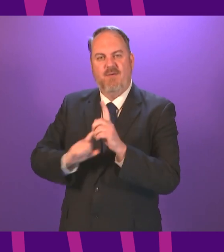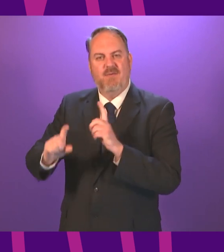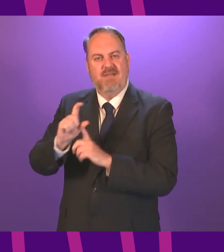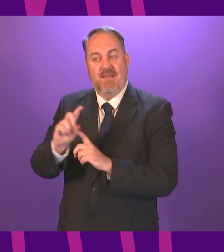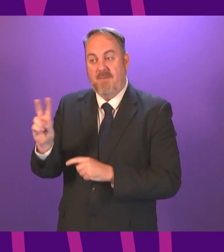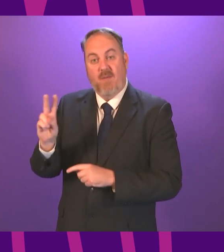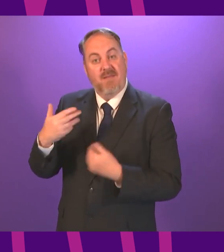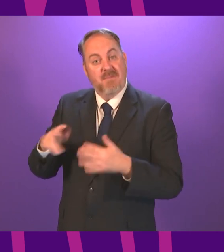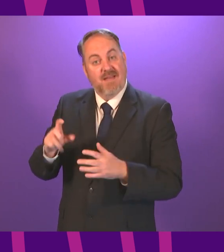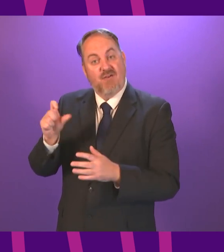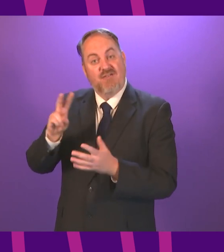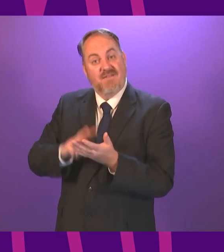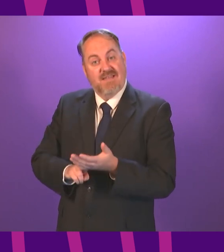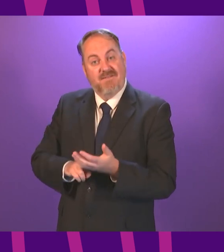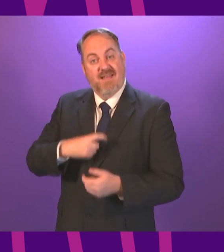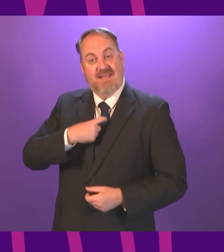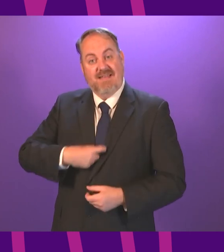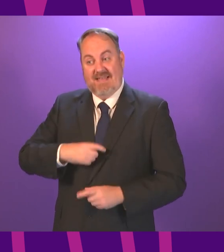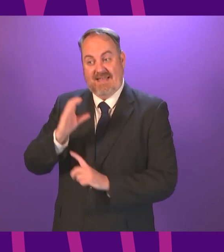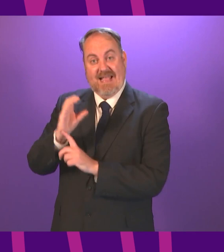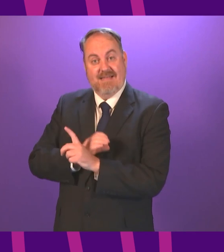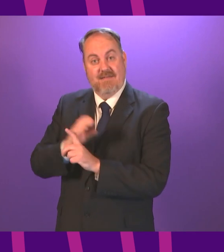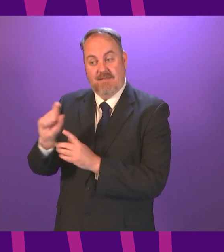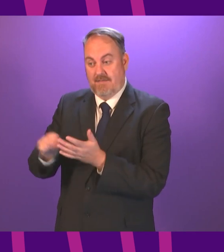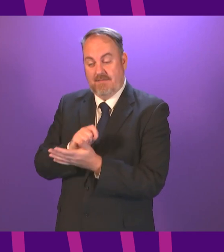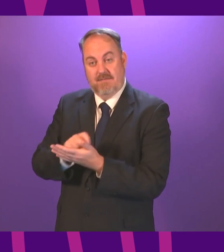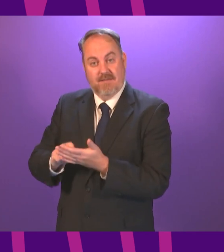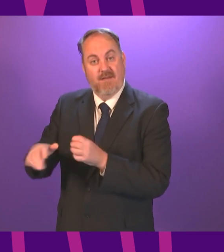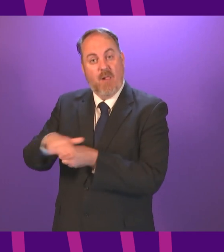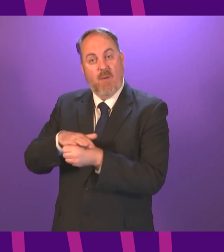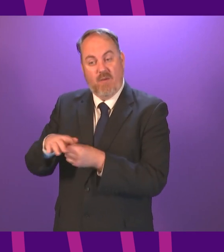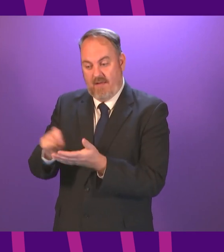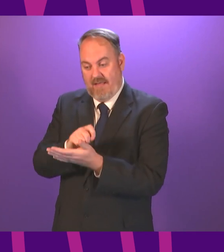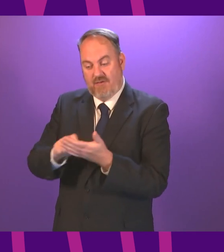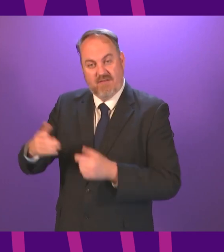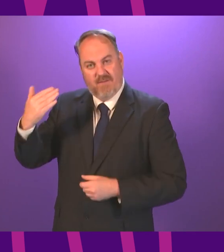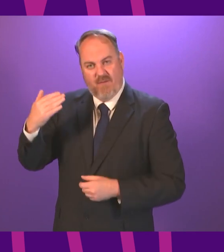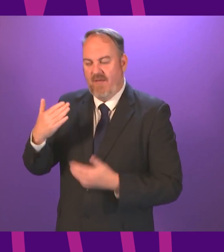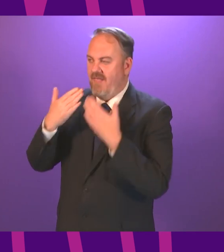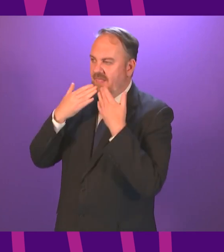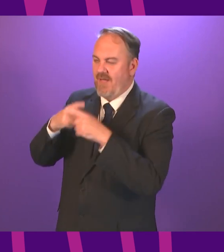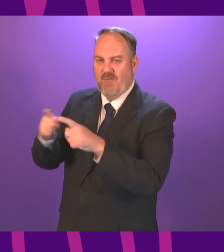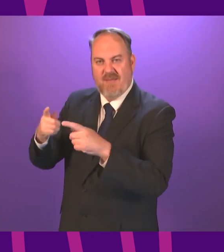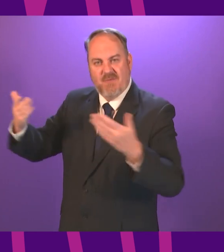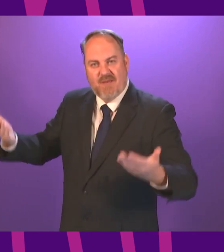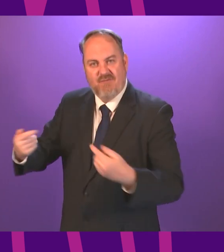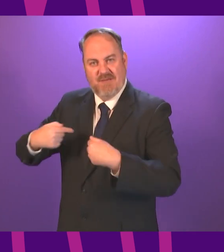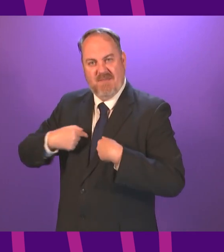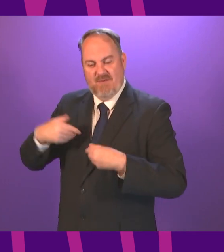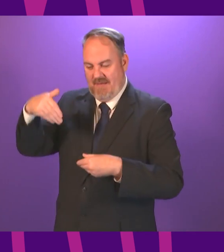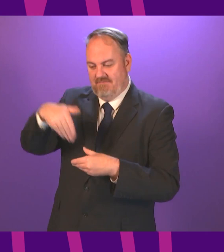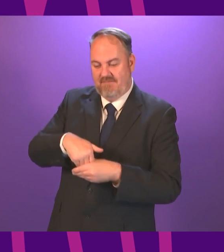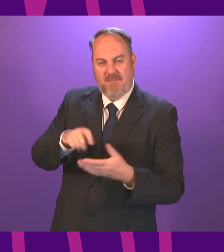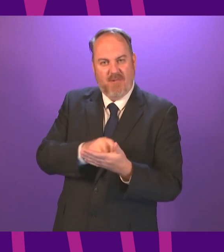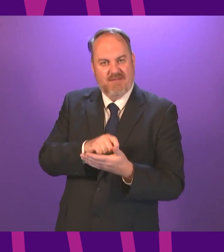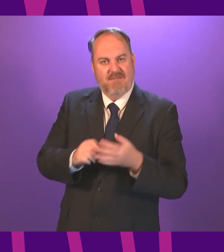candidates in local elections and I still thank them to this day for encouraging me to get involved in politics although they are no longer